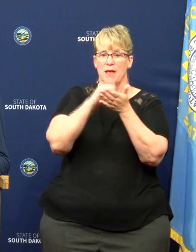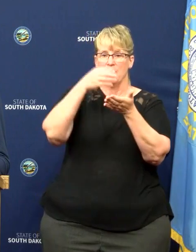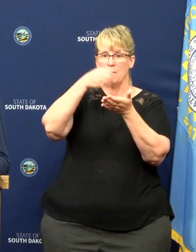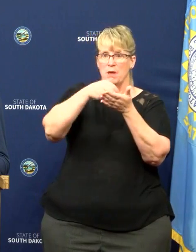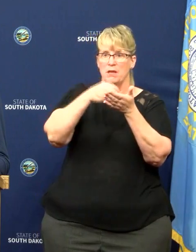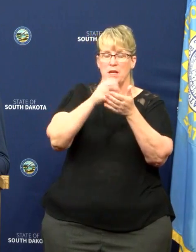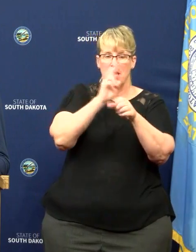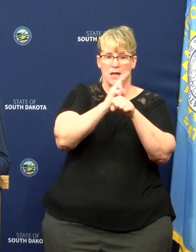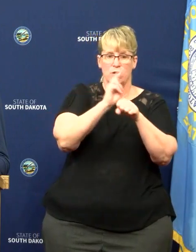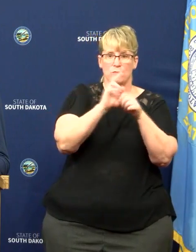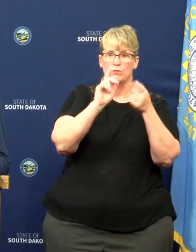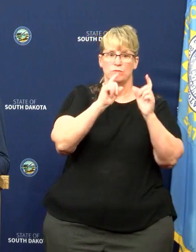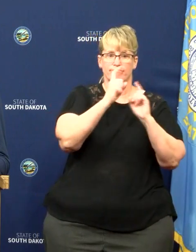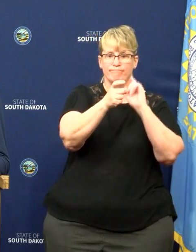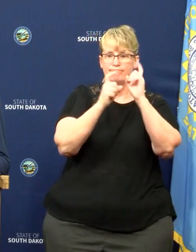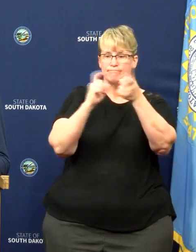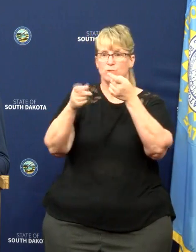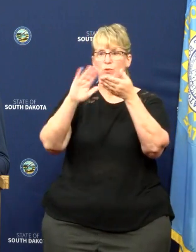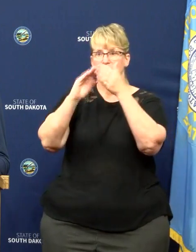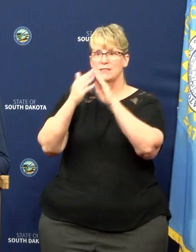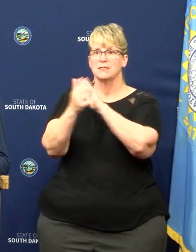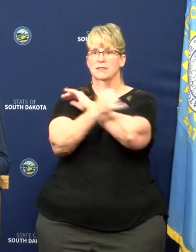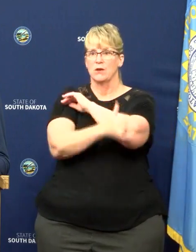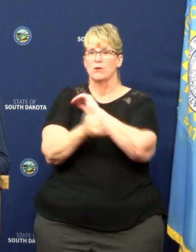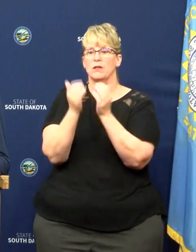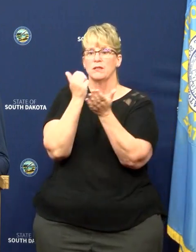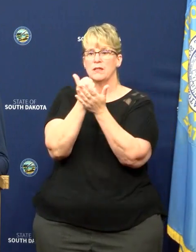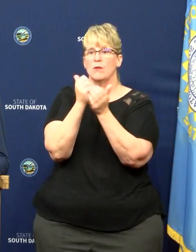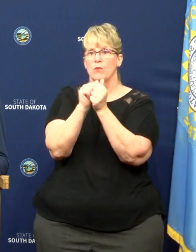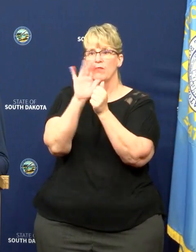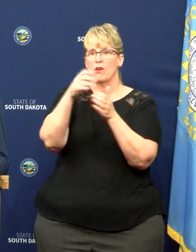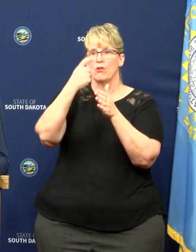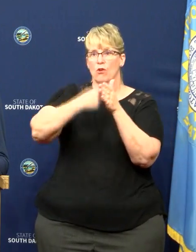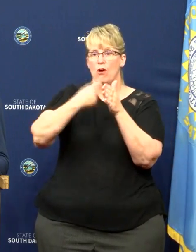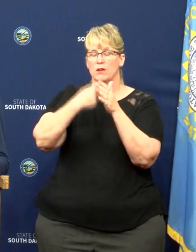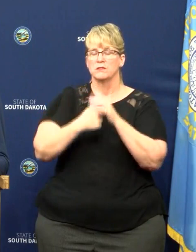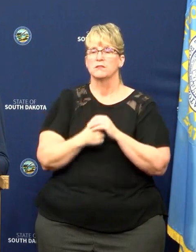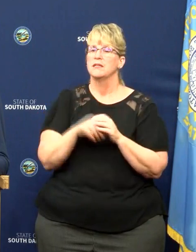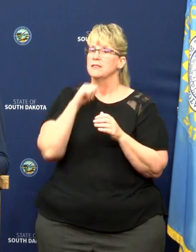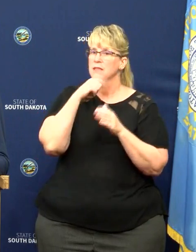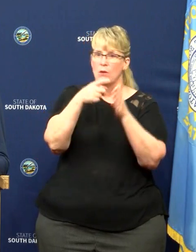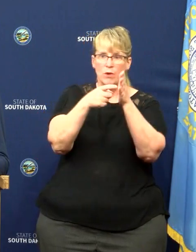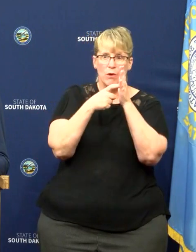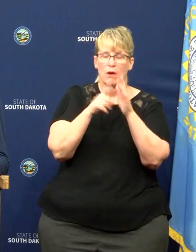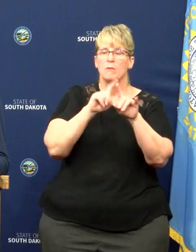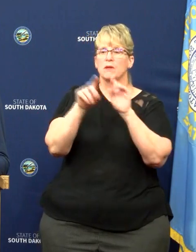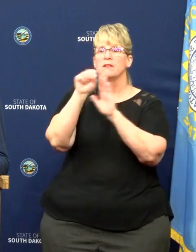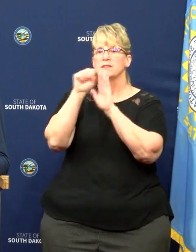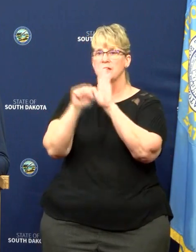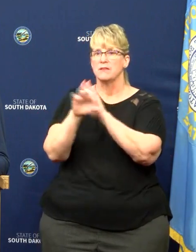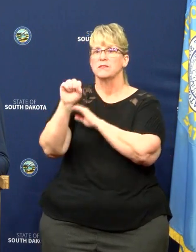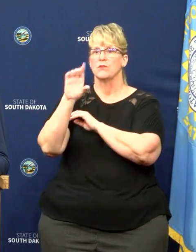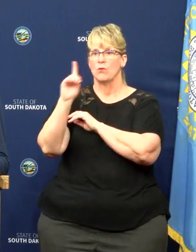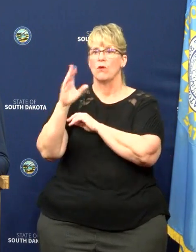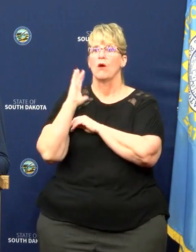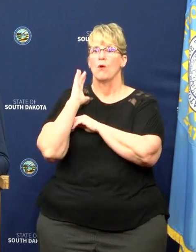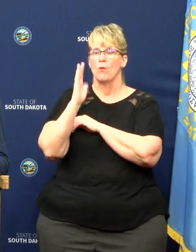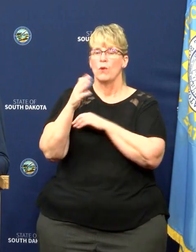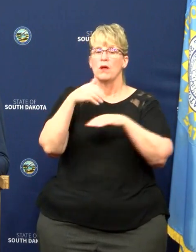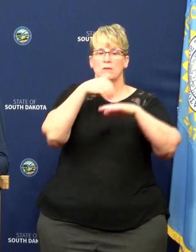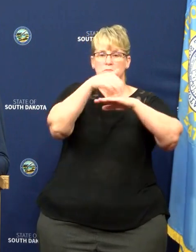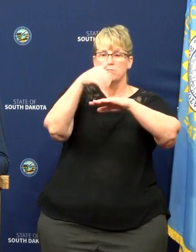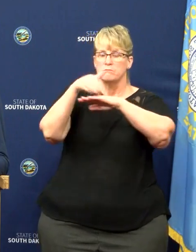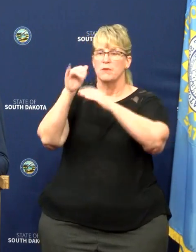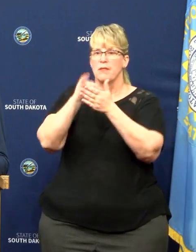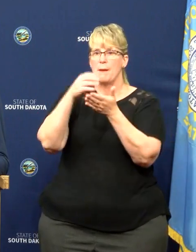and deploying them to our cities and counties to help cover their costs. While it's not required, the state of South Dakota will be sending dollars to